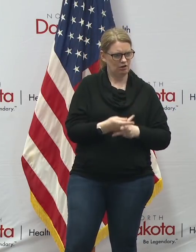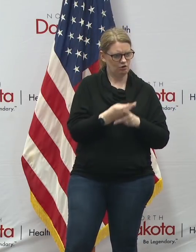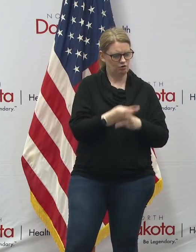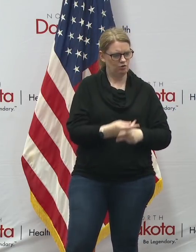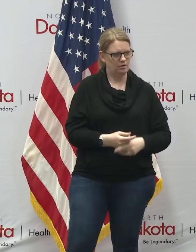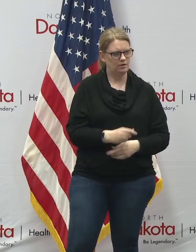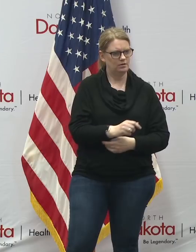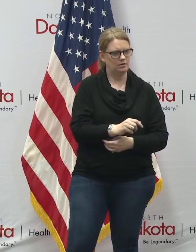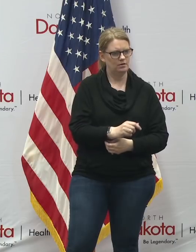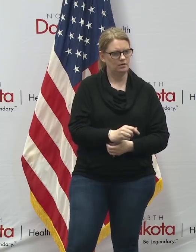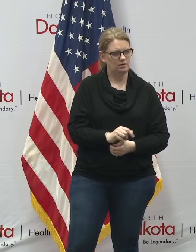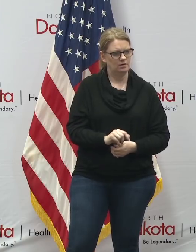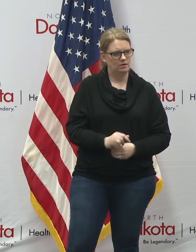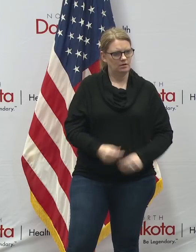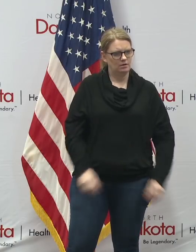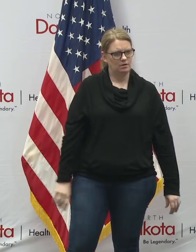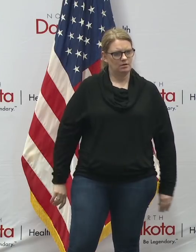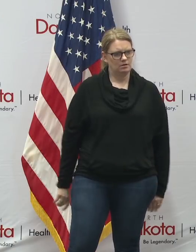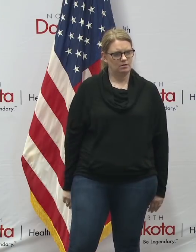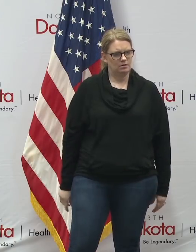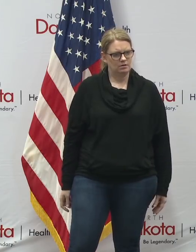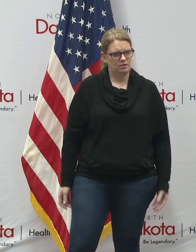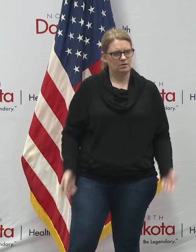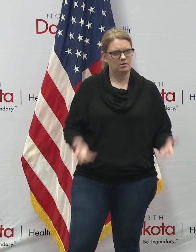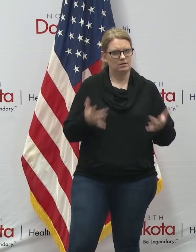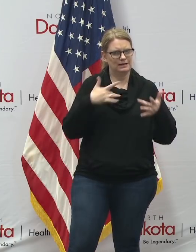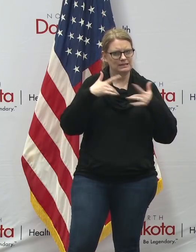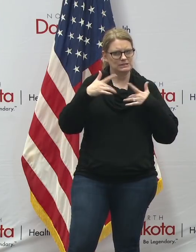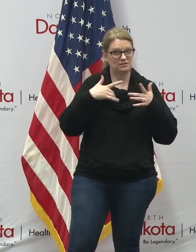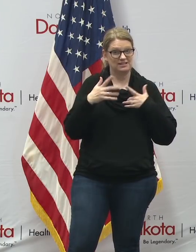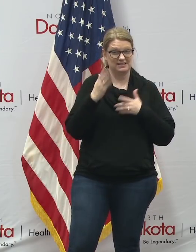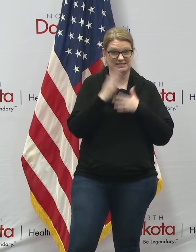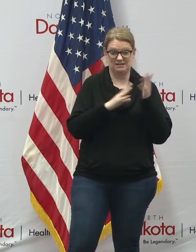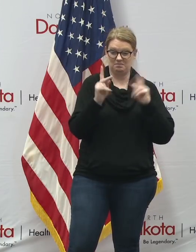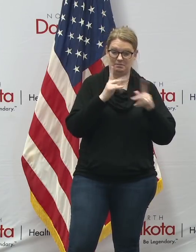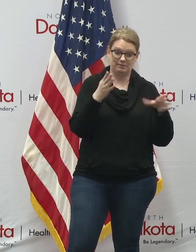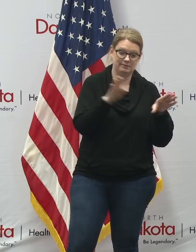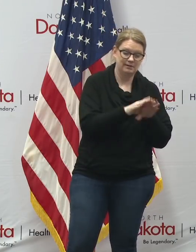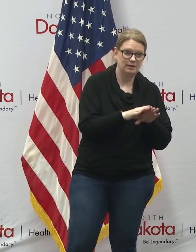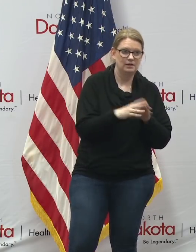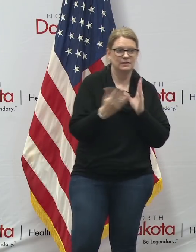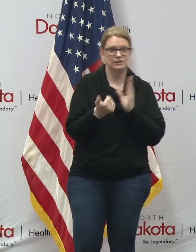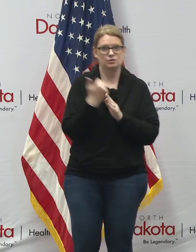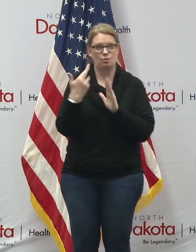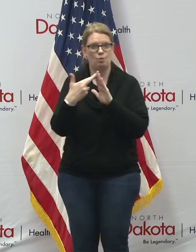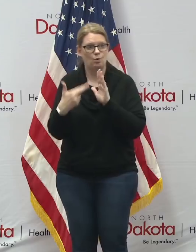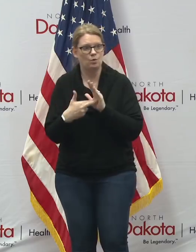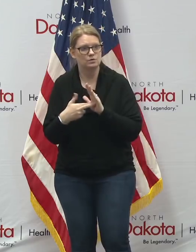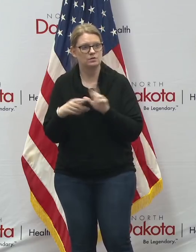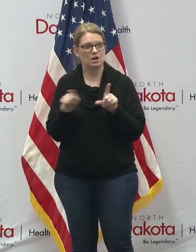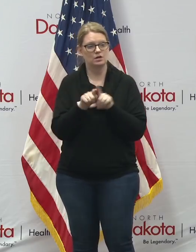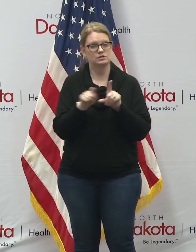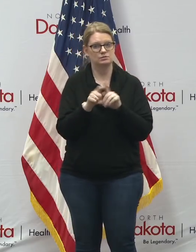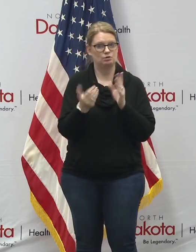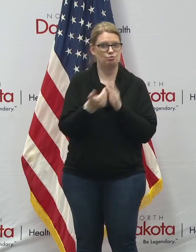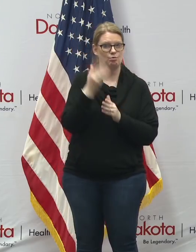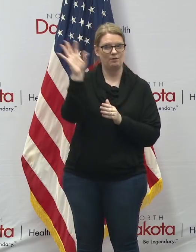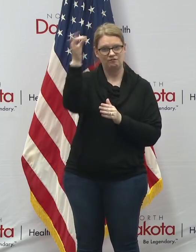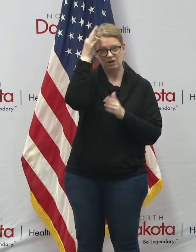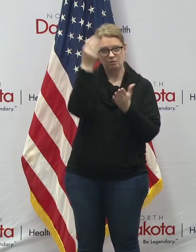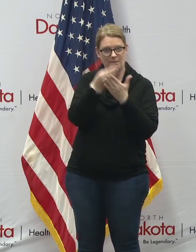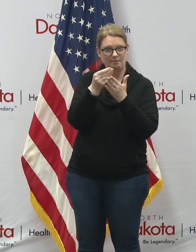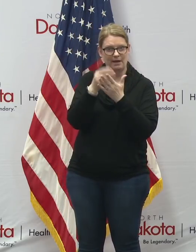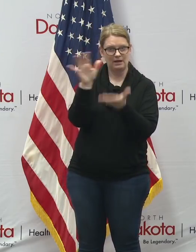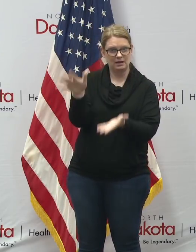and there was some concern that you're losing child care providers you've got new rules coming in but there's also some new federal money coming in